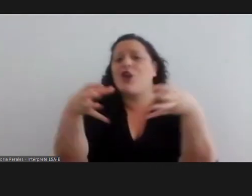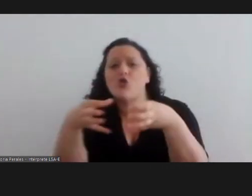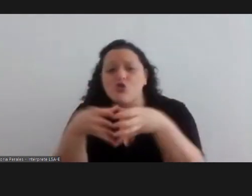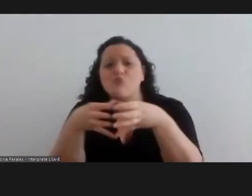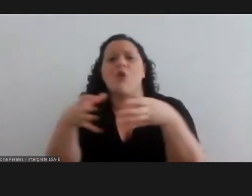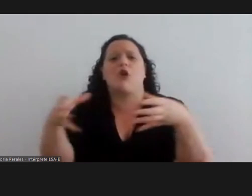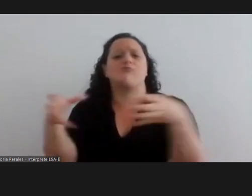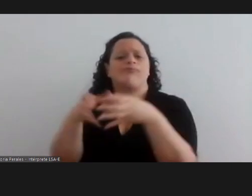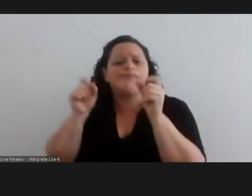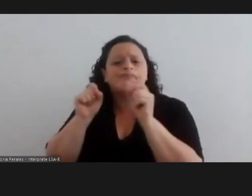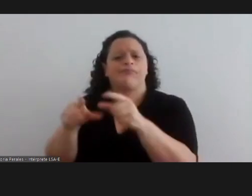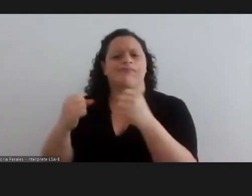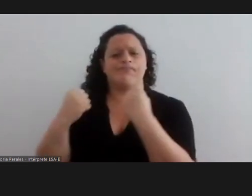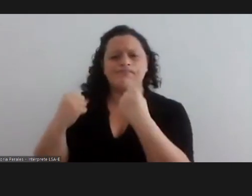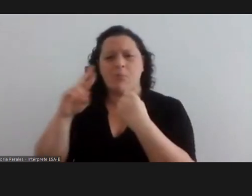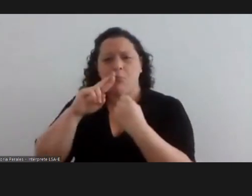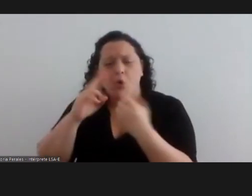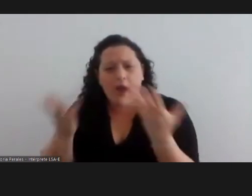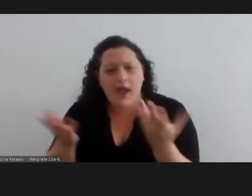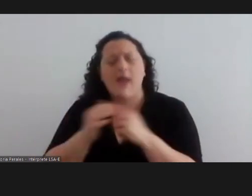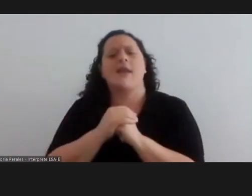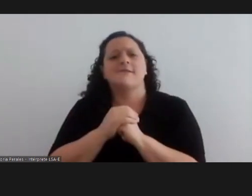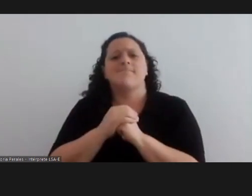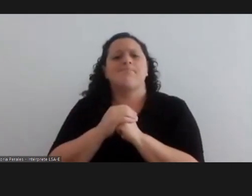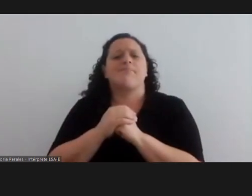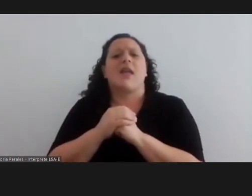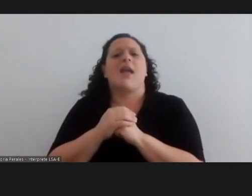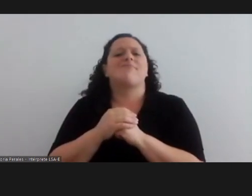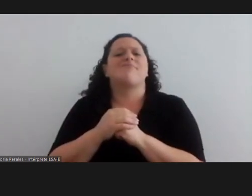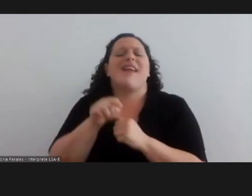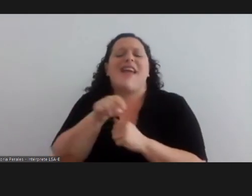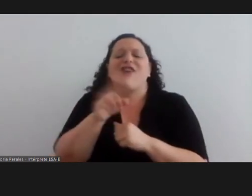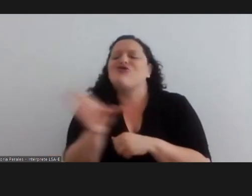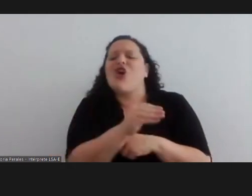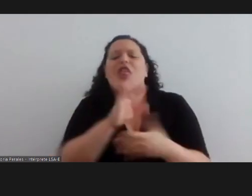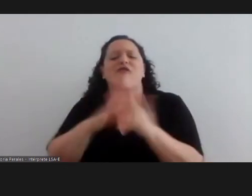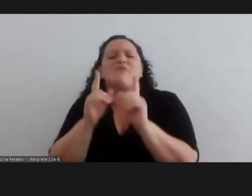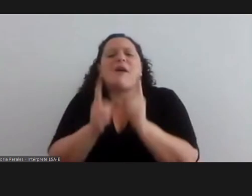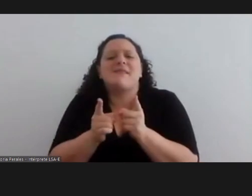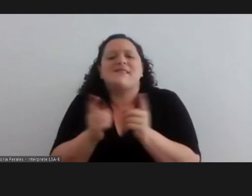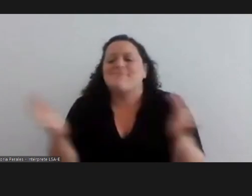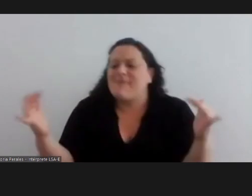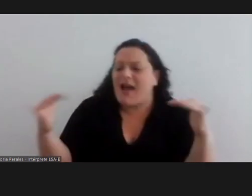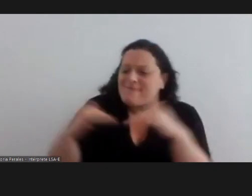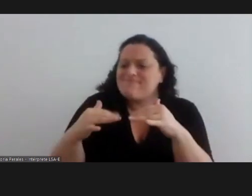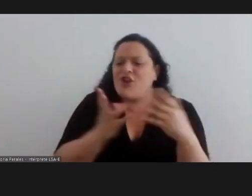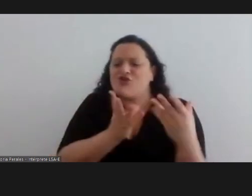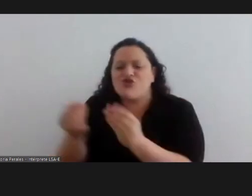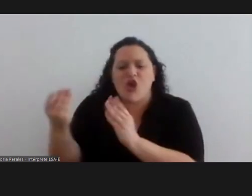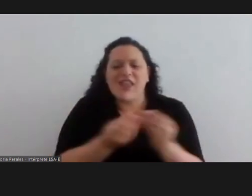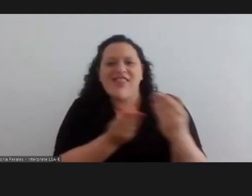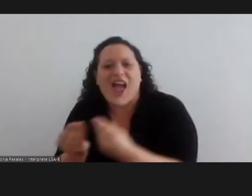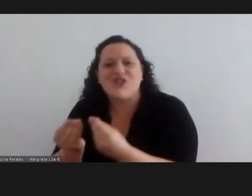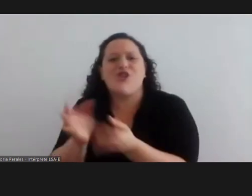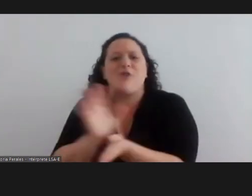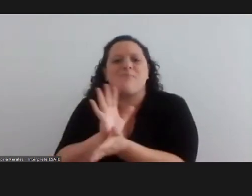from collectives, and from everything that has to do with getting together in solidarity to fight for our